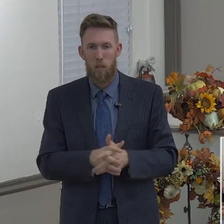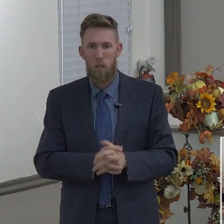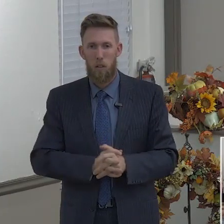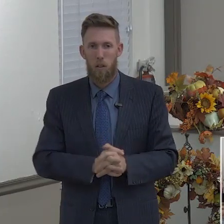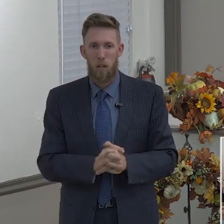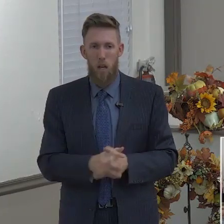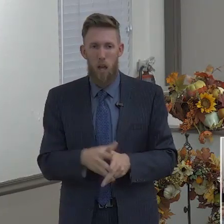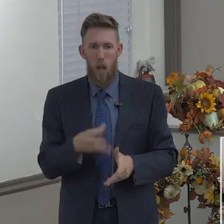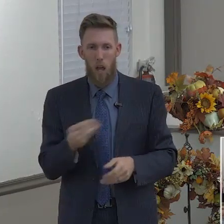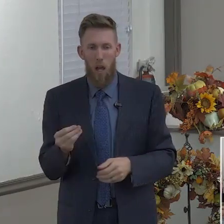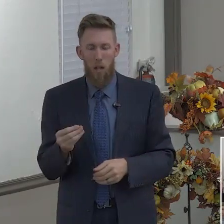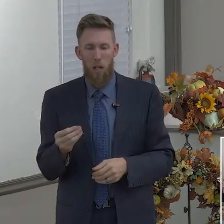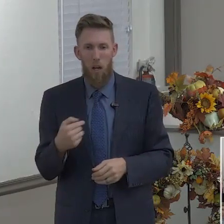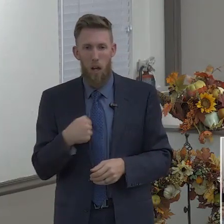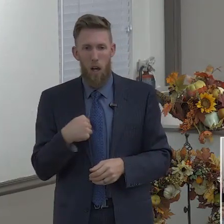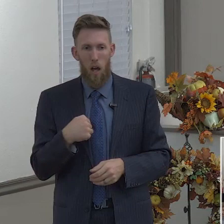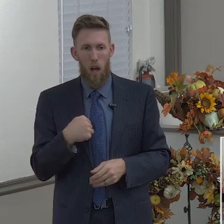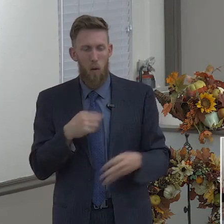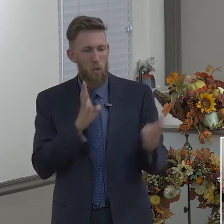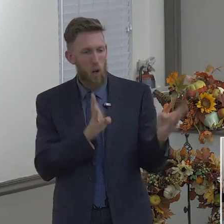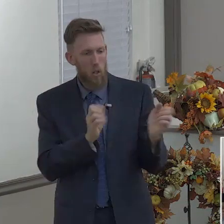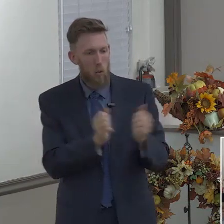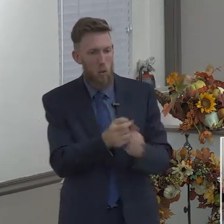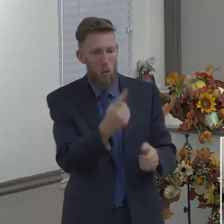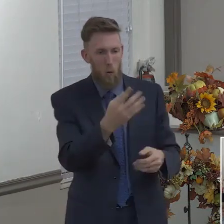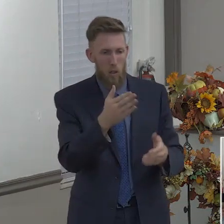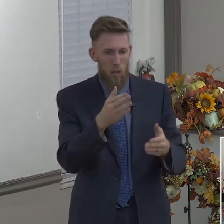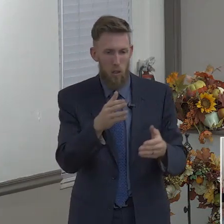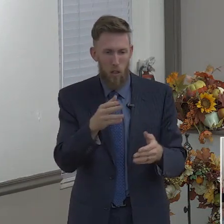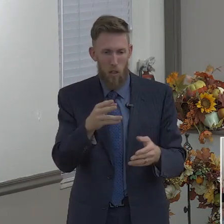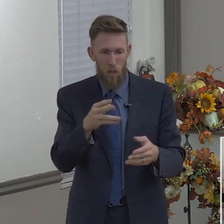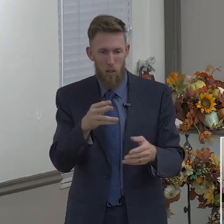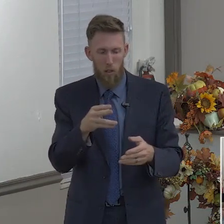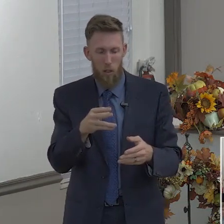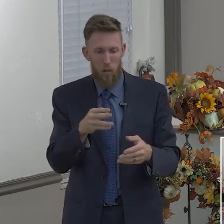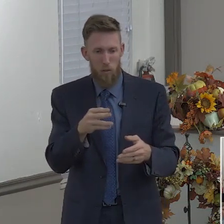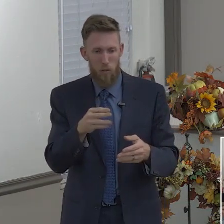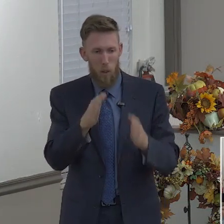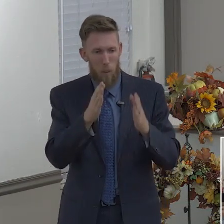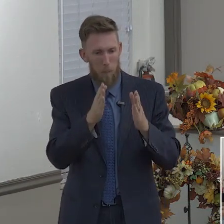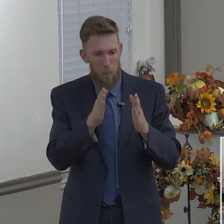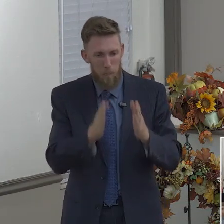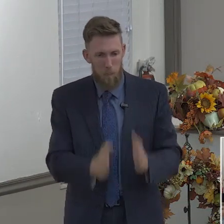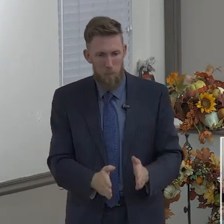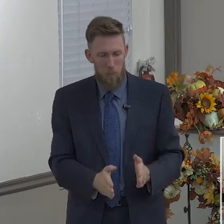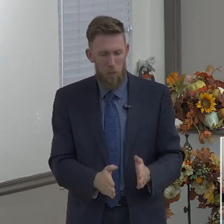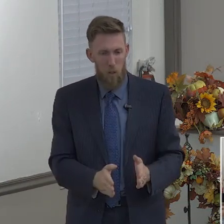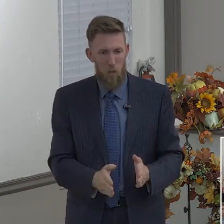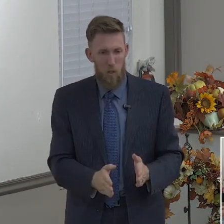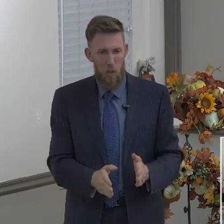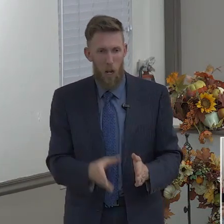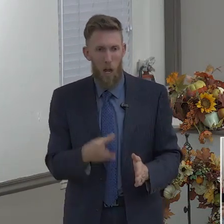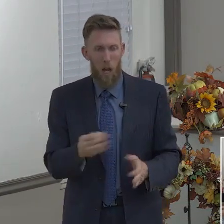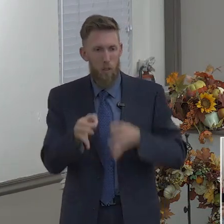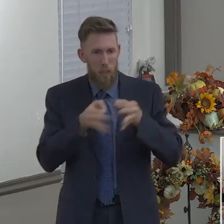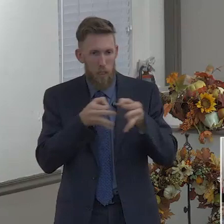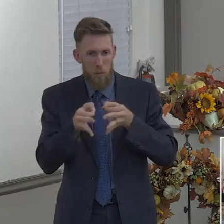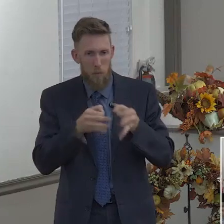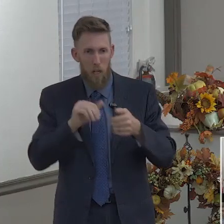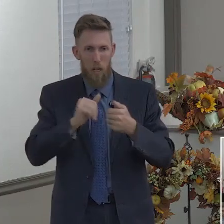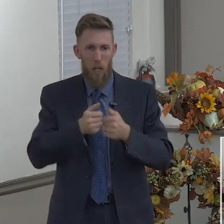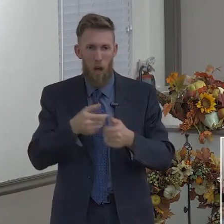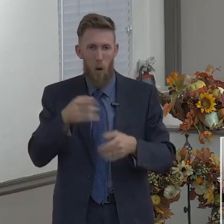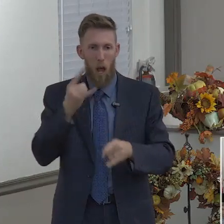God's command to be sober. It alters your mind. Alcohol alters your mind. And God does not want us taking mind-altering